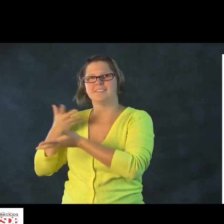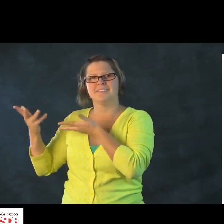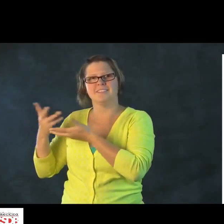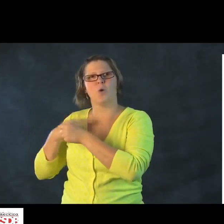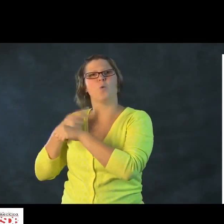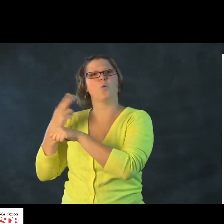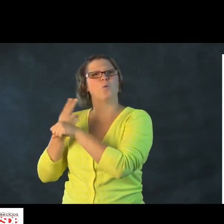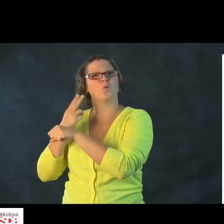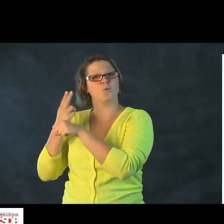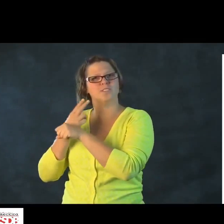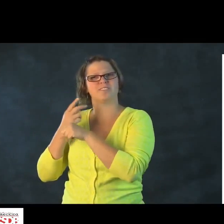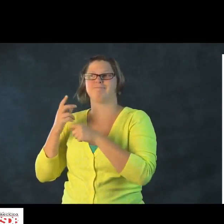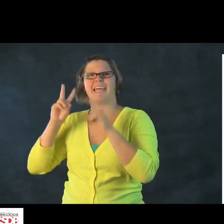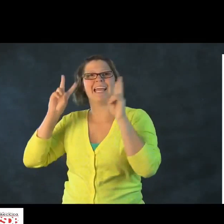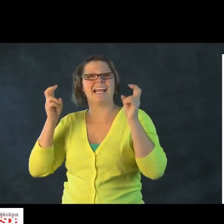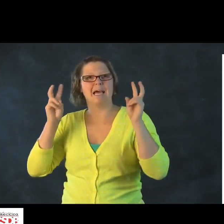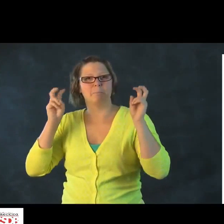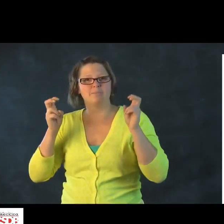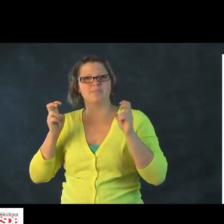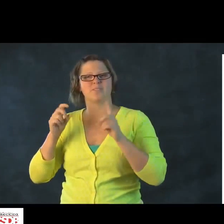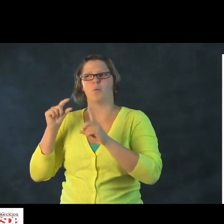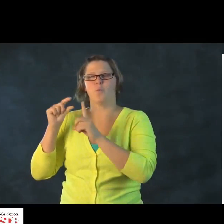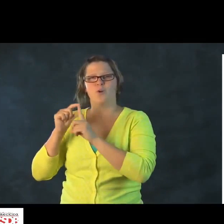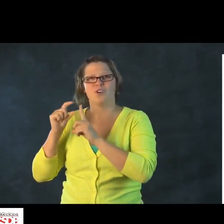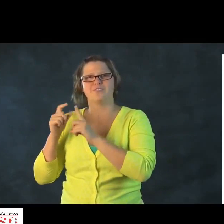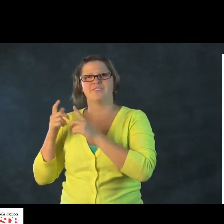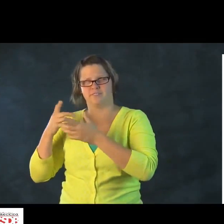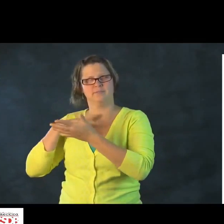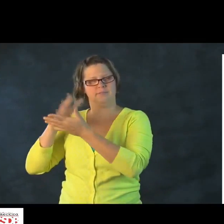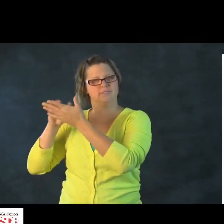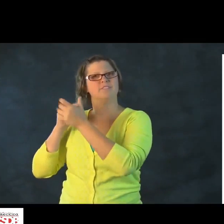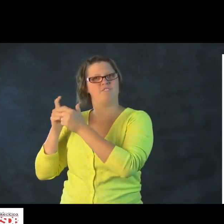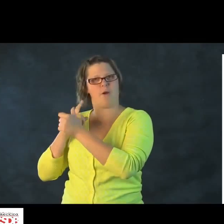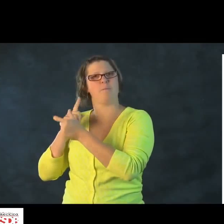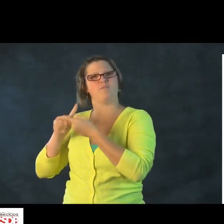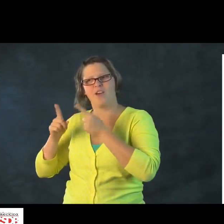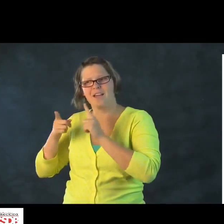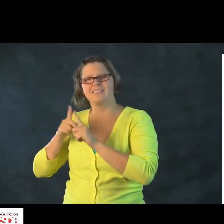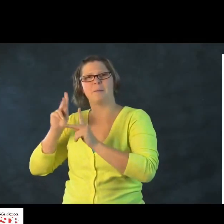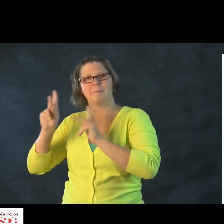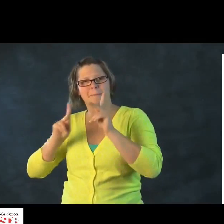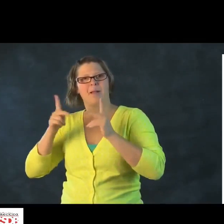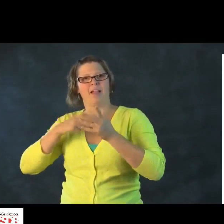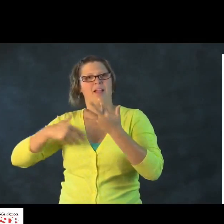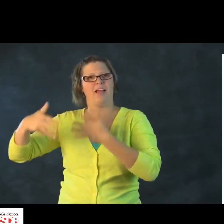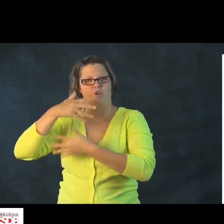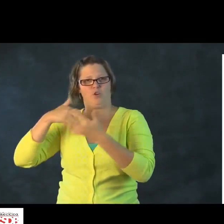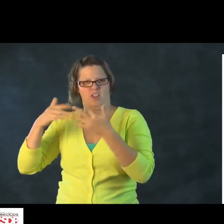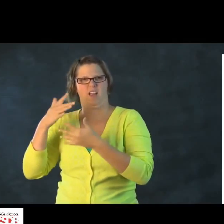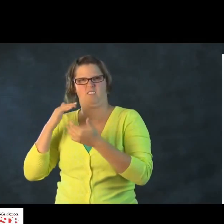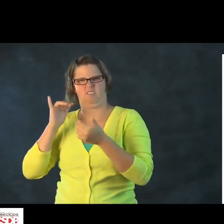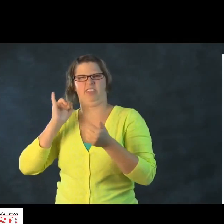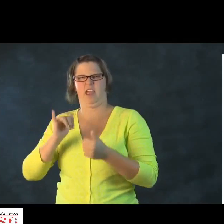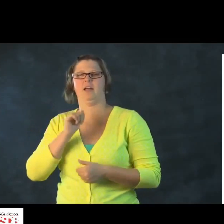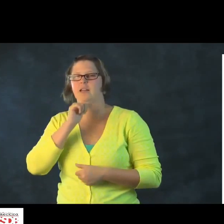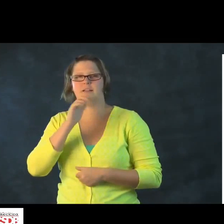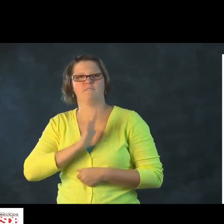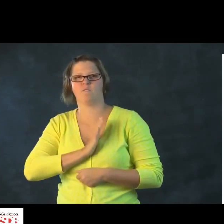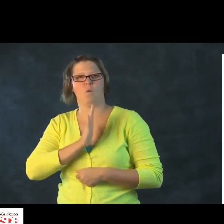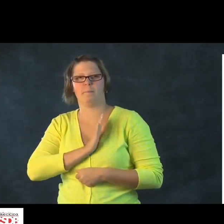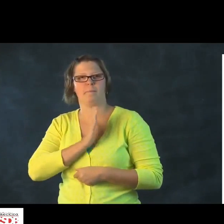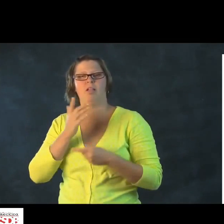Again, you learn through your friends and through socializing with others. People that use words and idioms, you acquire the language in that way.